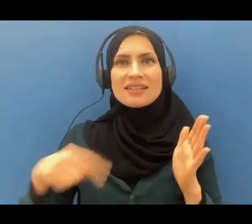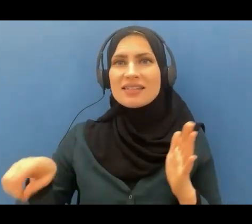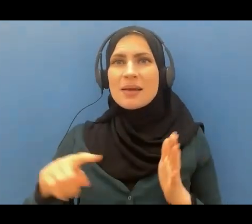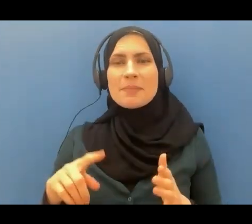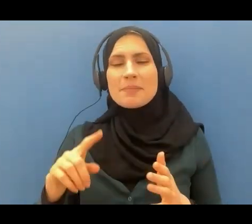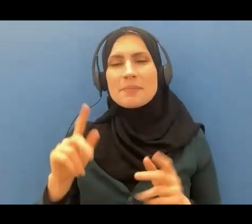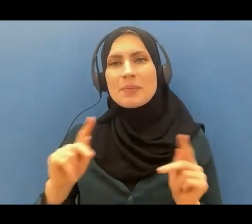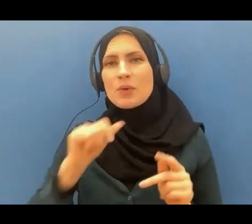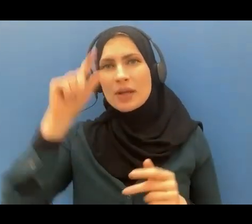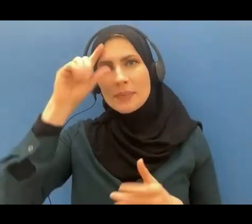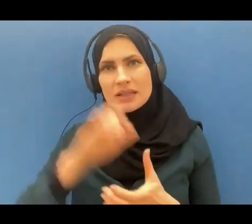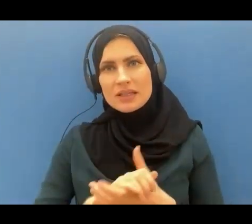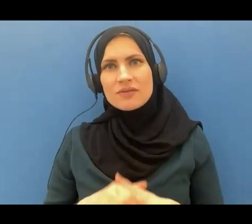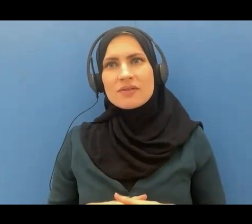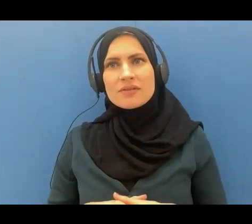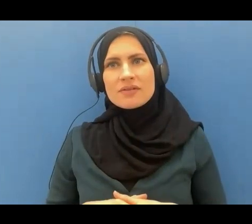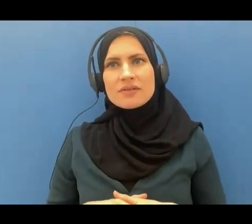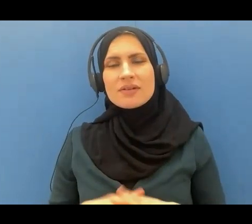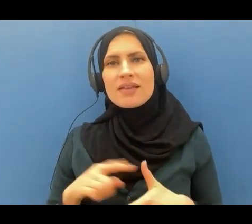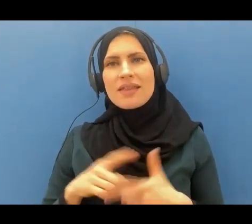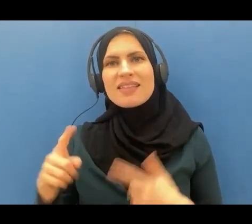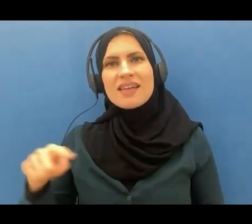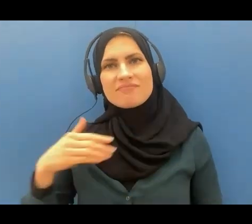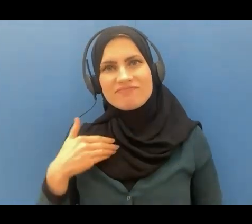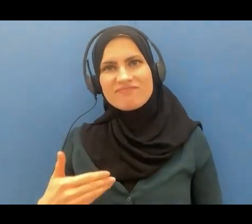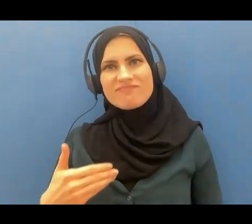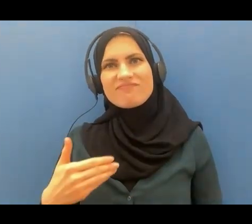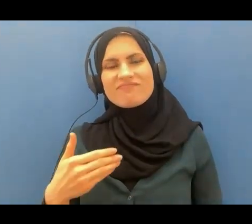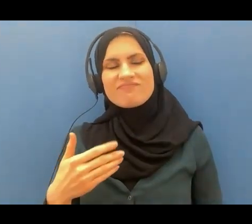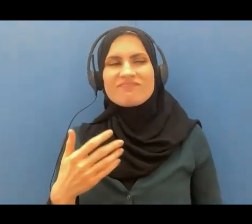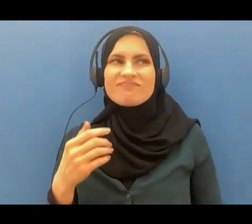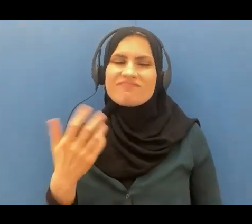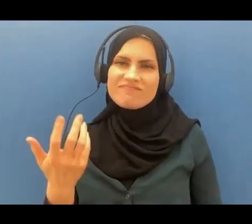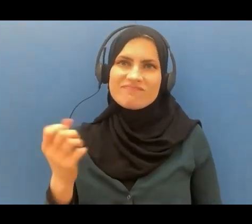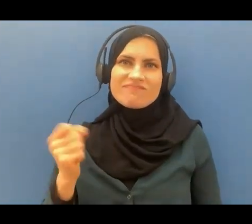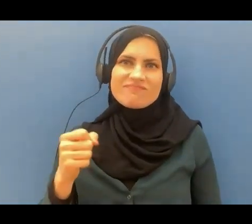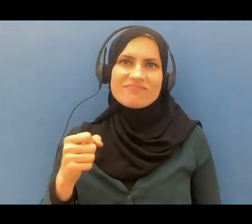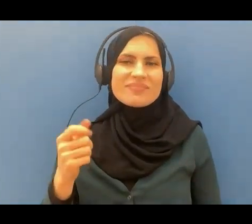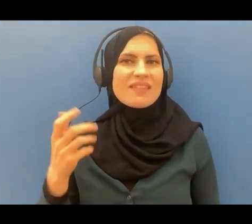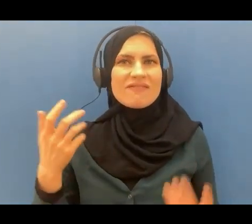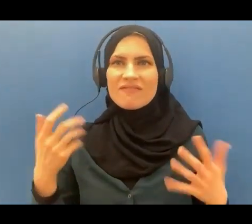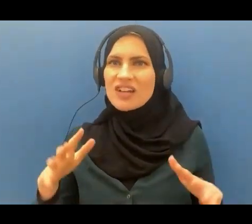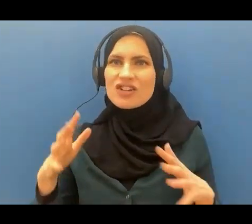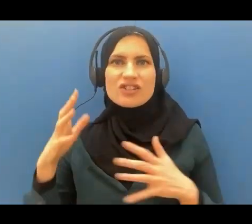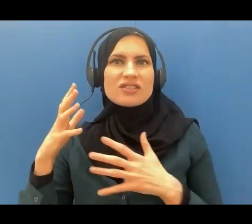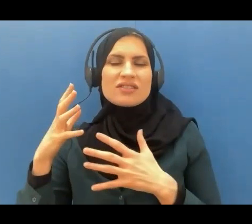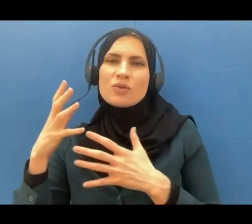they will then admit that they have received messengers they have received the message